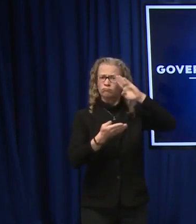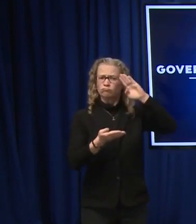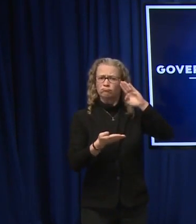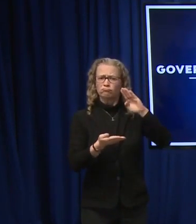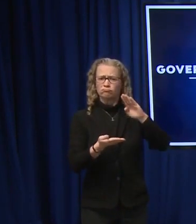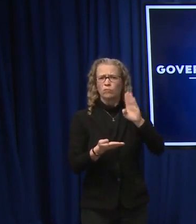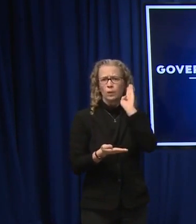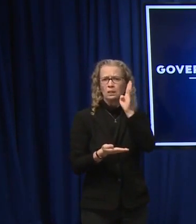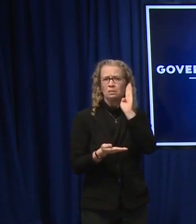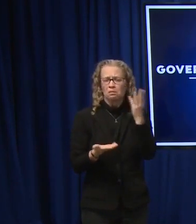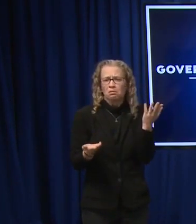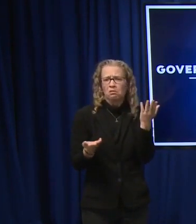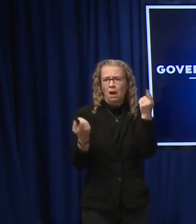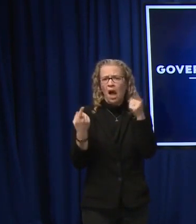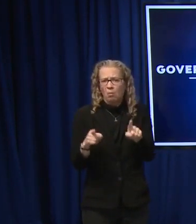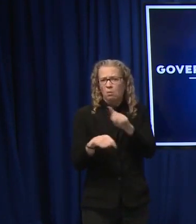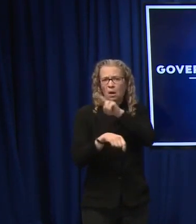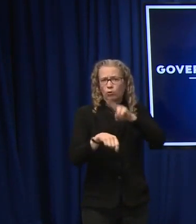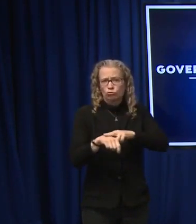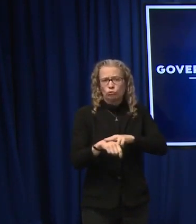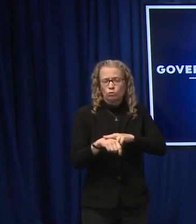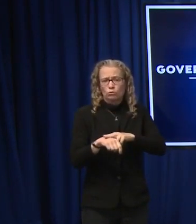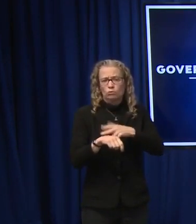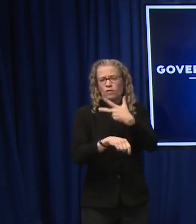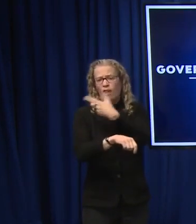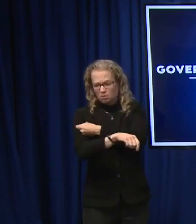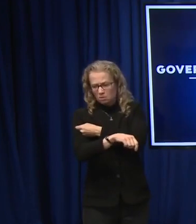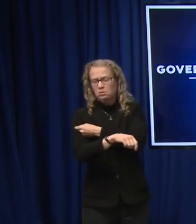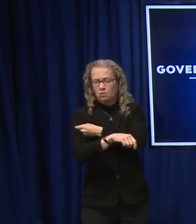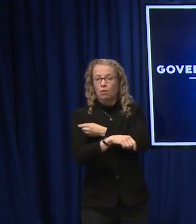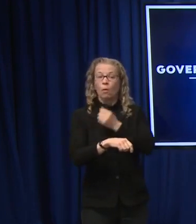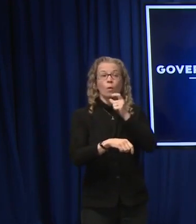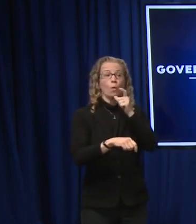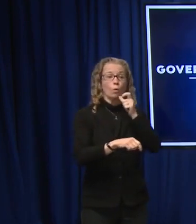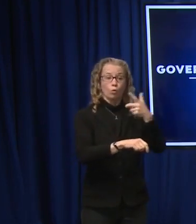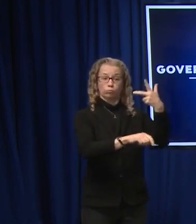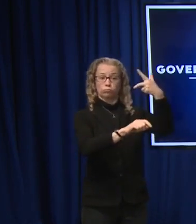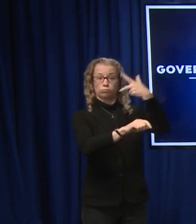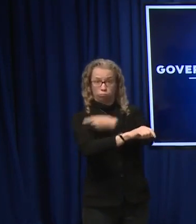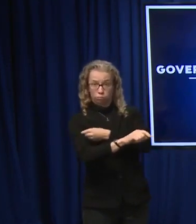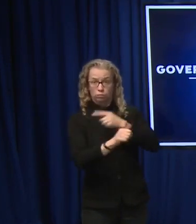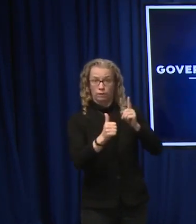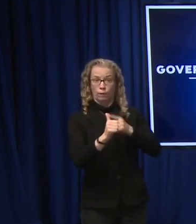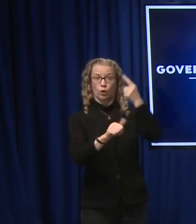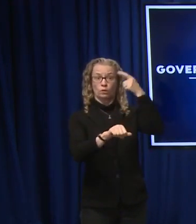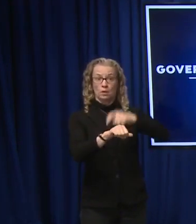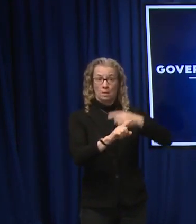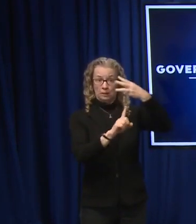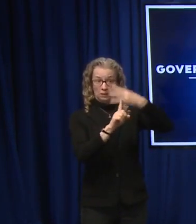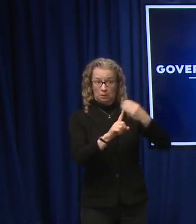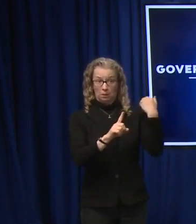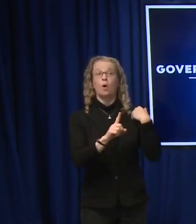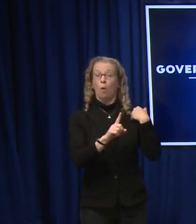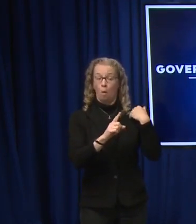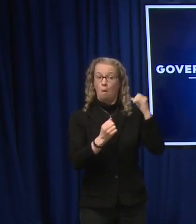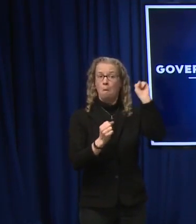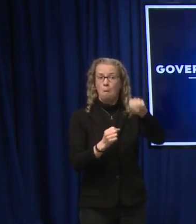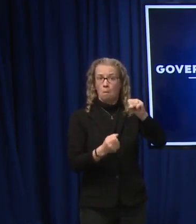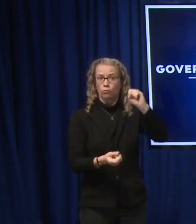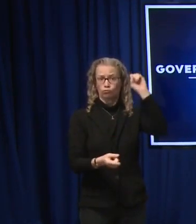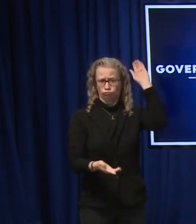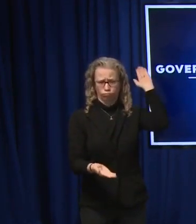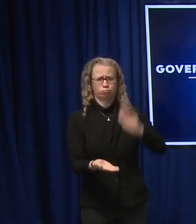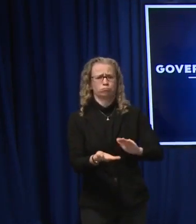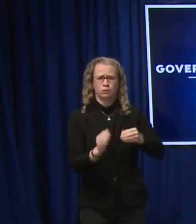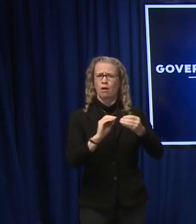weakens over time. We all know that unfortunately, and those who got vaccinated six months ago while still seeing drastically lower incidences of cases of